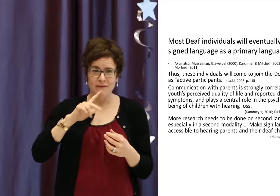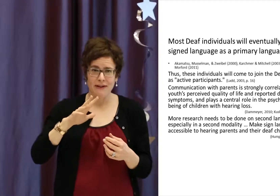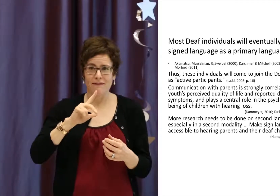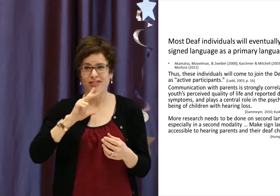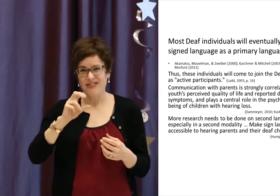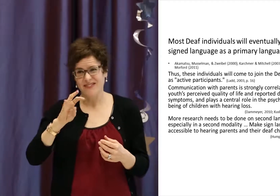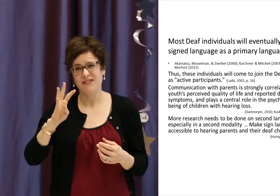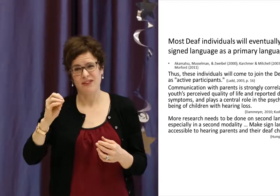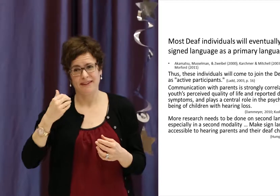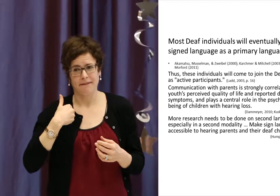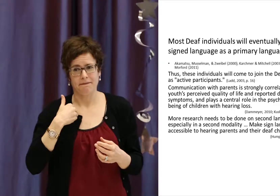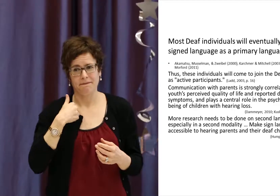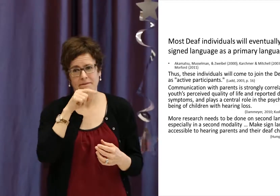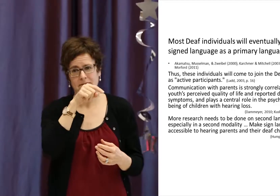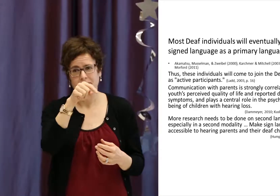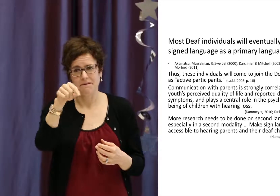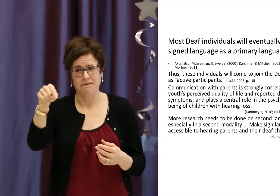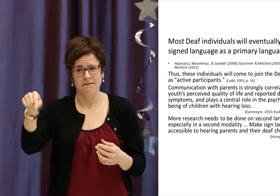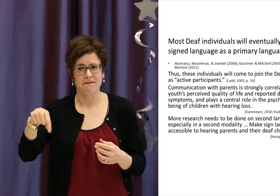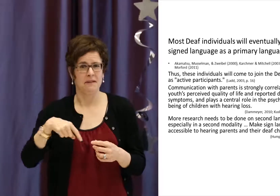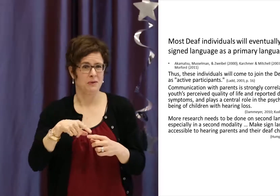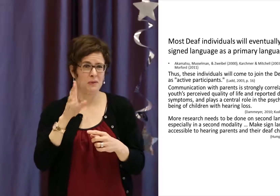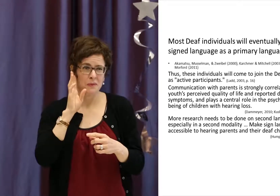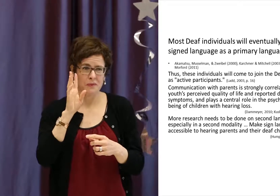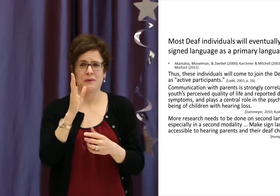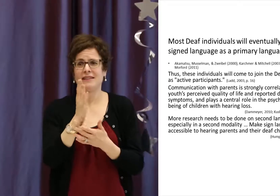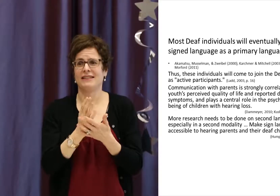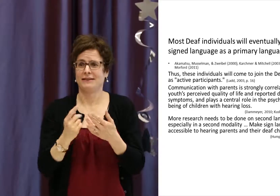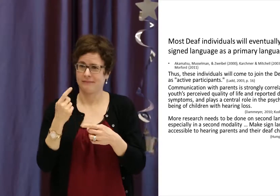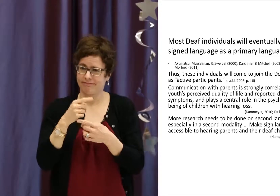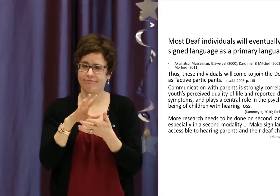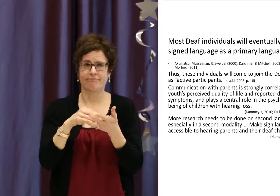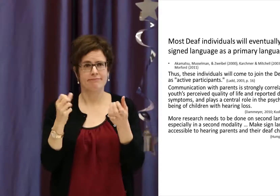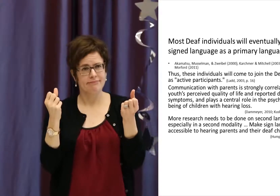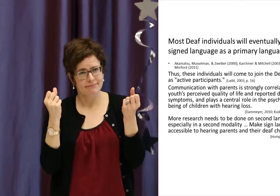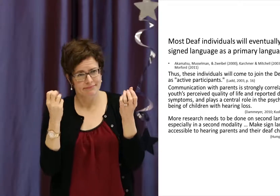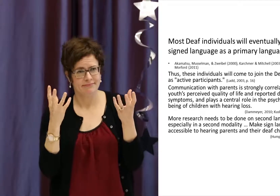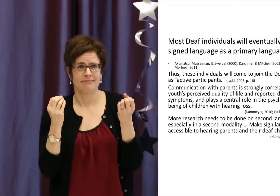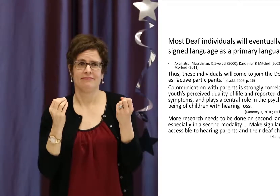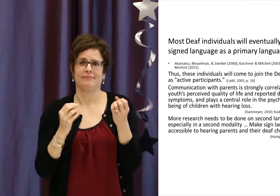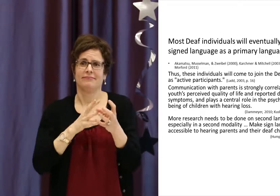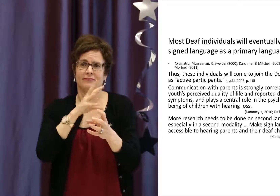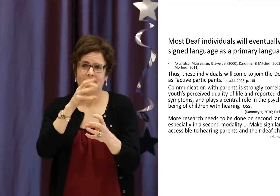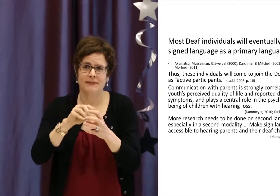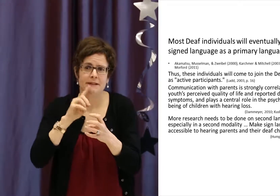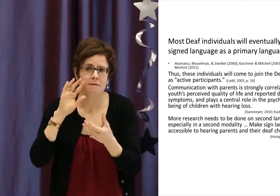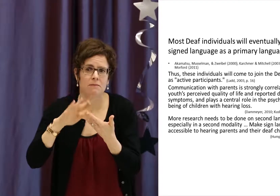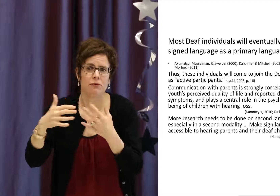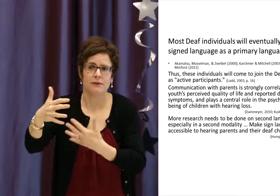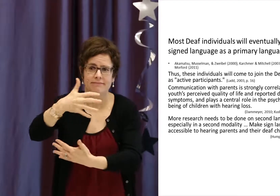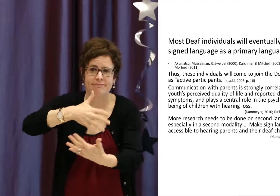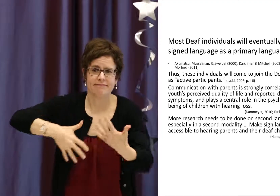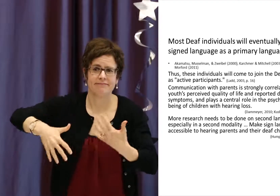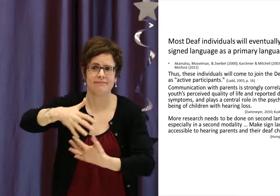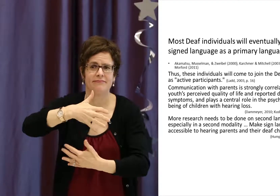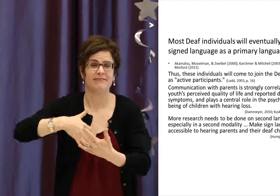I myself learned sign language at 21 years of age, or even later in life at 30 or 40 years. Deaf and hard of